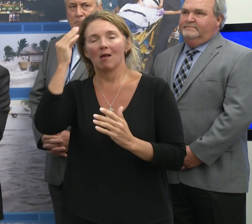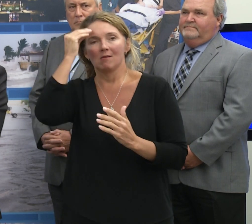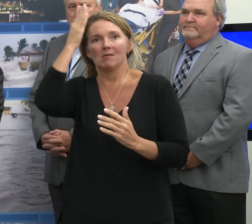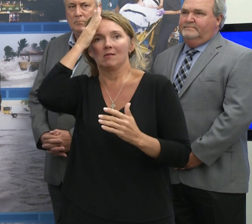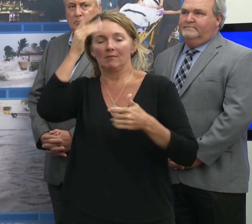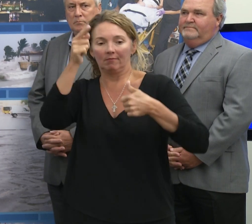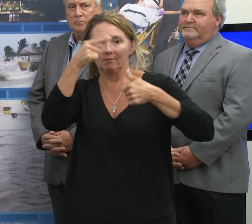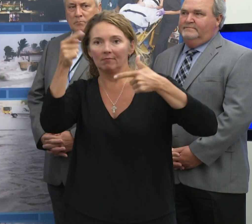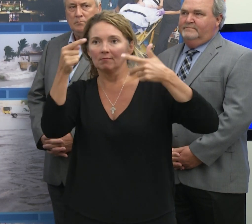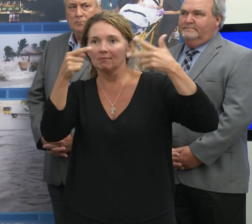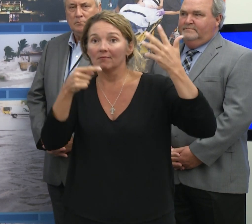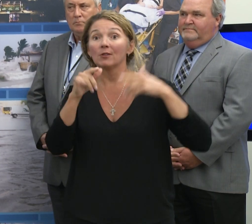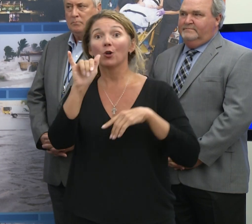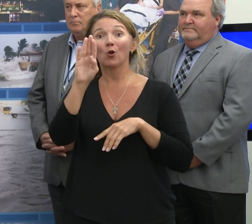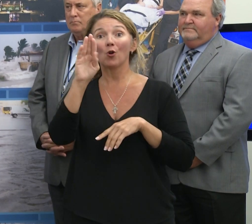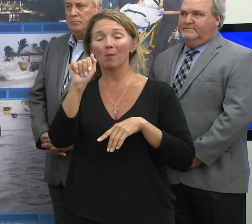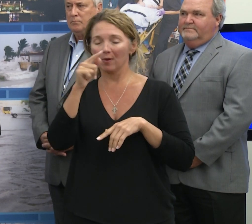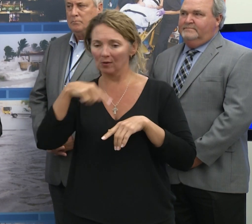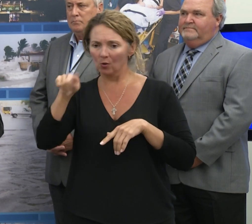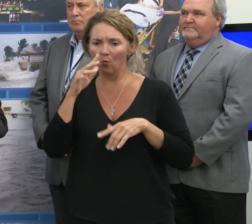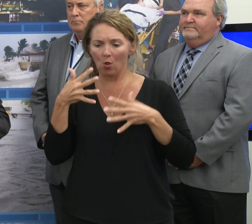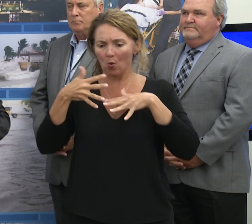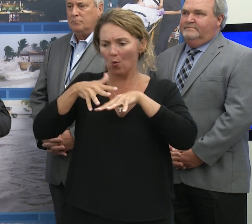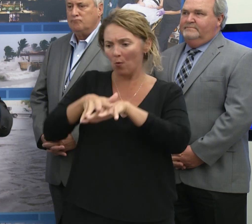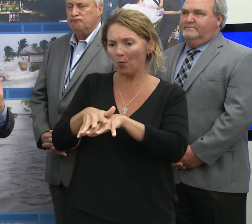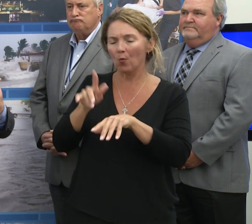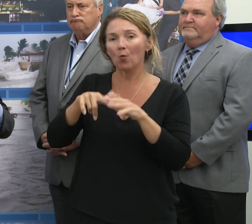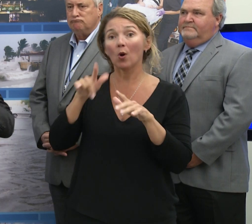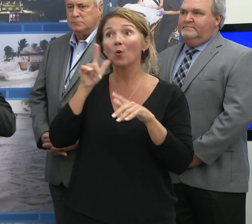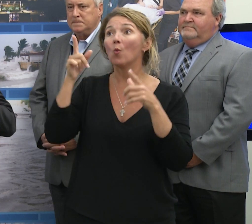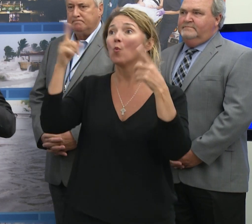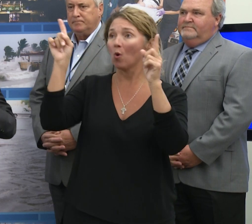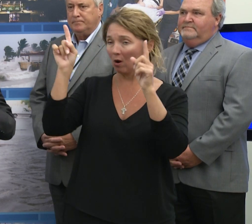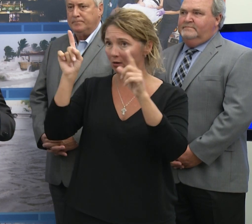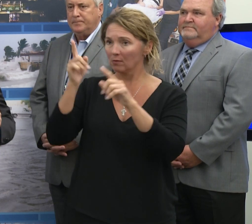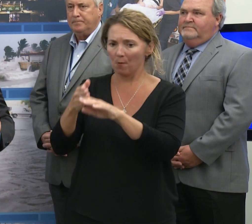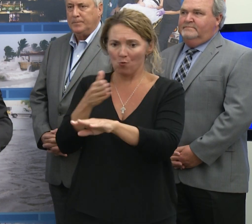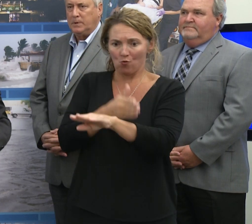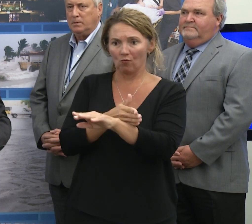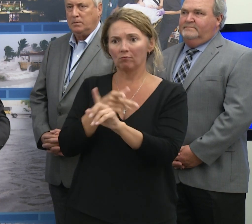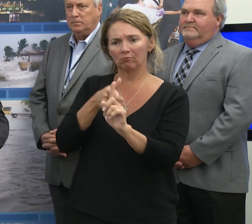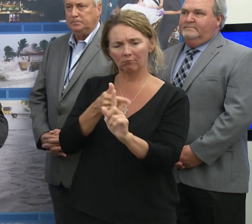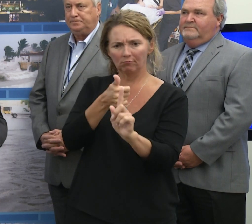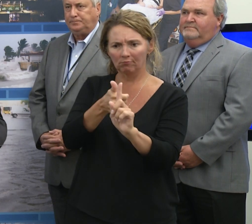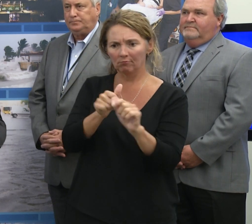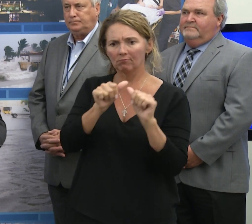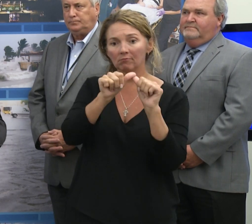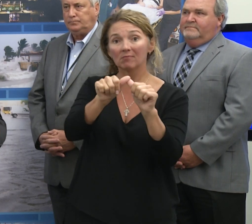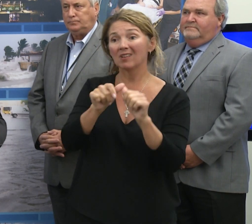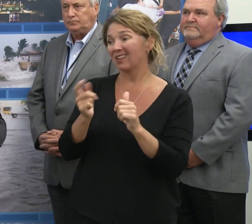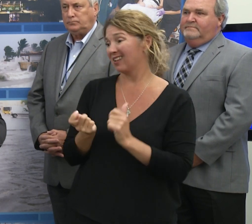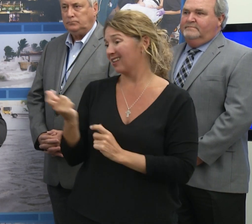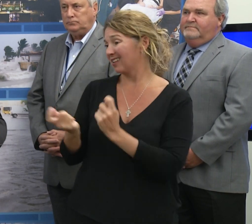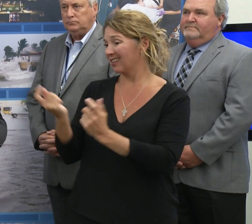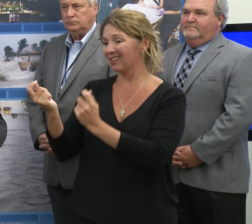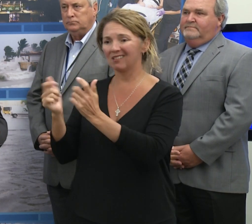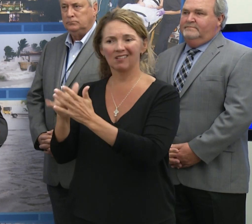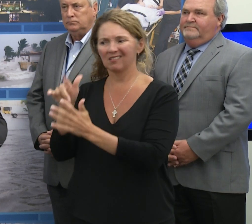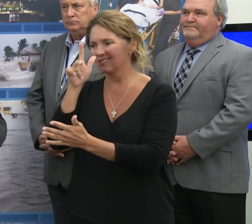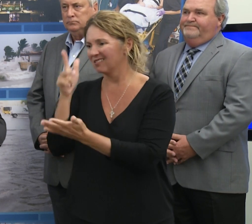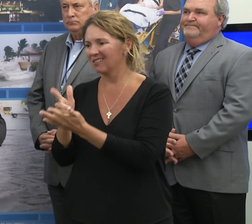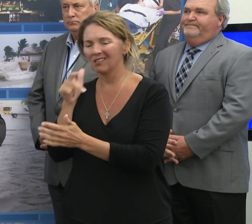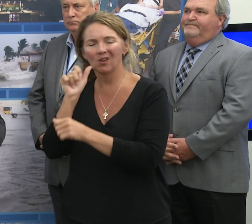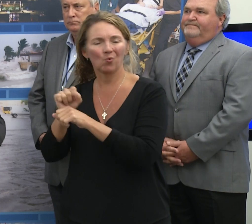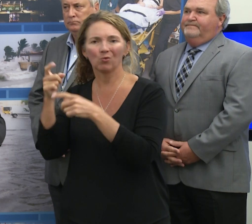learned from Irma, we incorporate what worked and improve on it. And we discard what we found